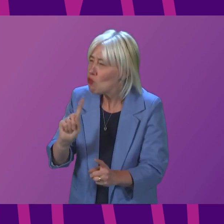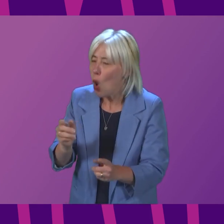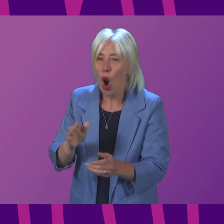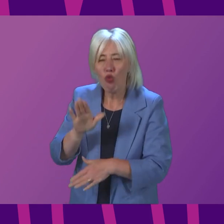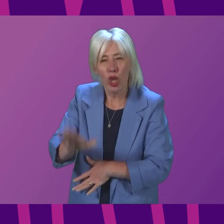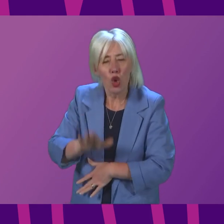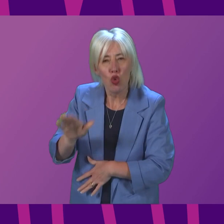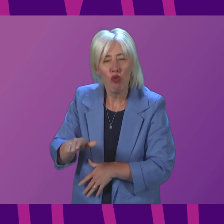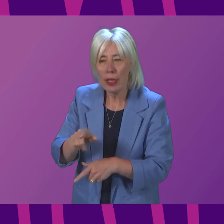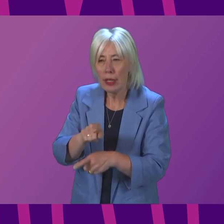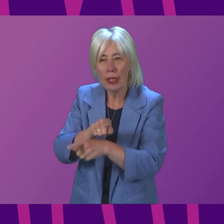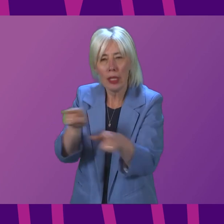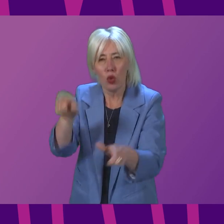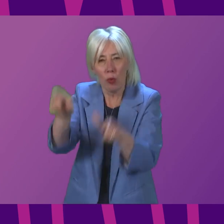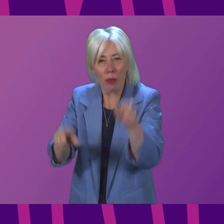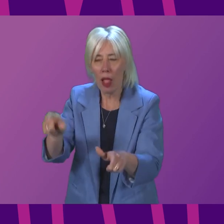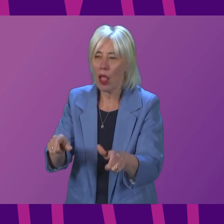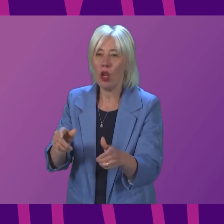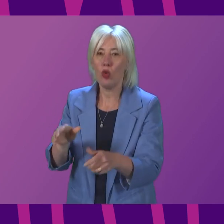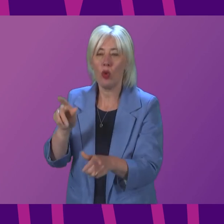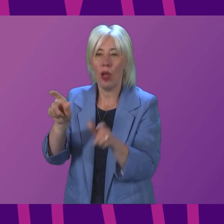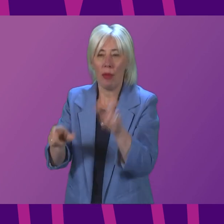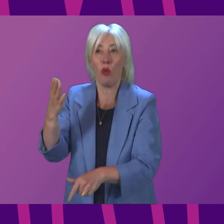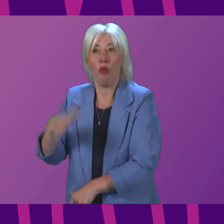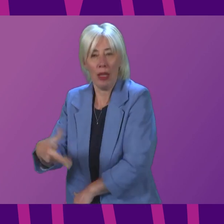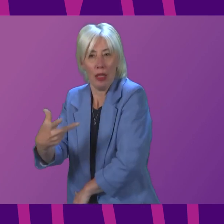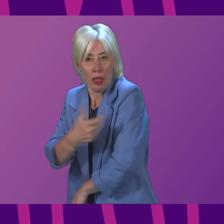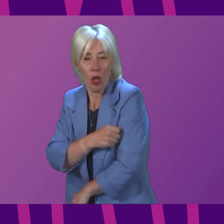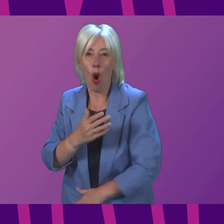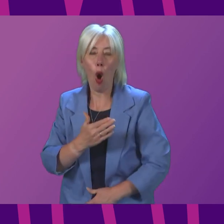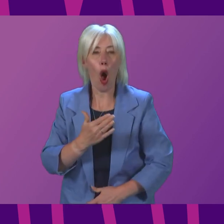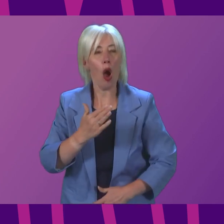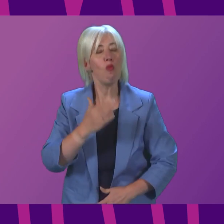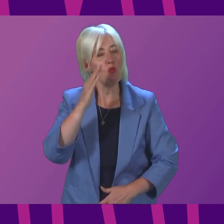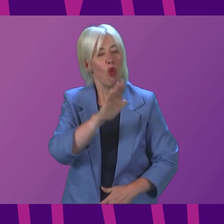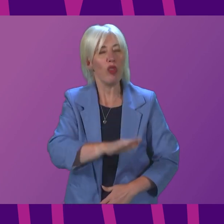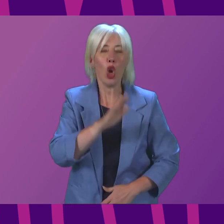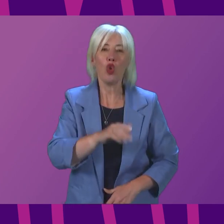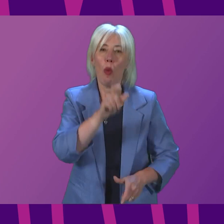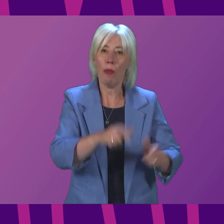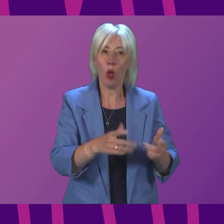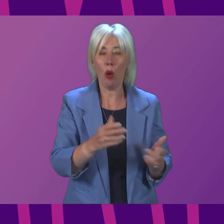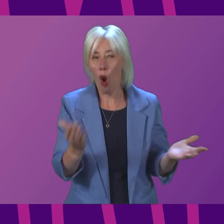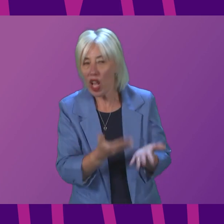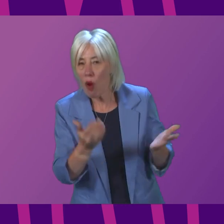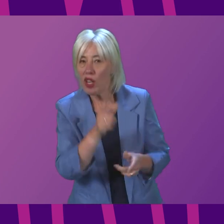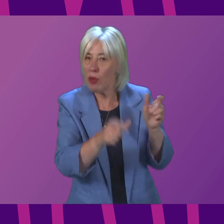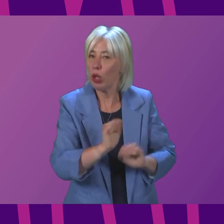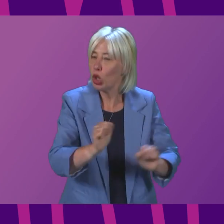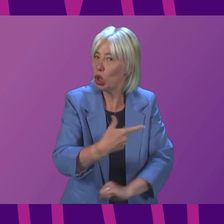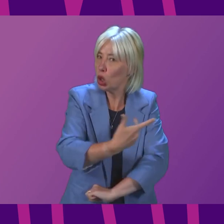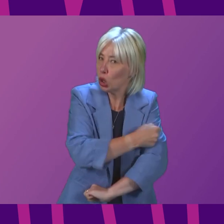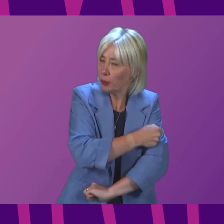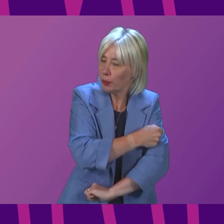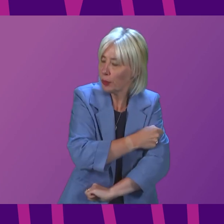can provide to the vaccinated and perhaps encouragement to those who are yet to get their jags? The minister. Well, obviously, this is something that clinical